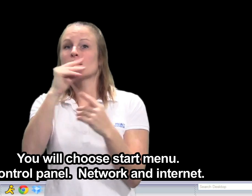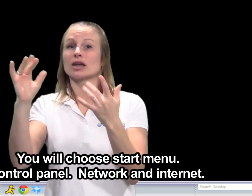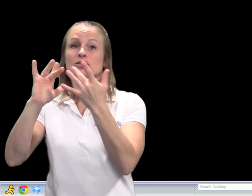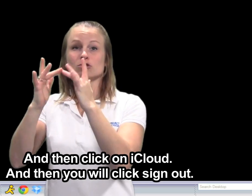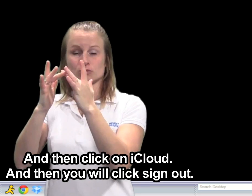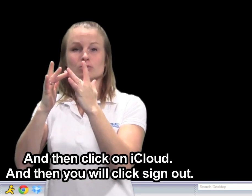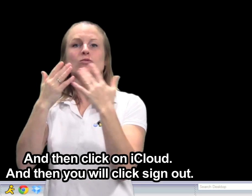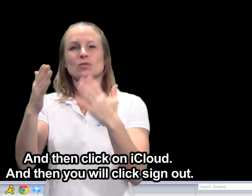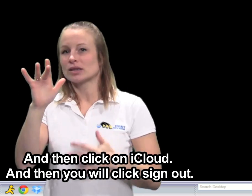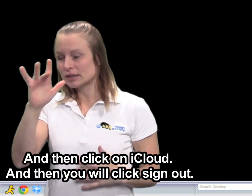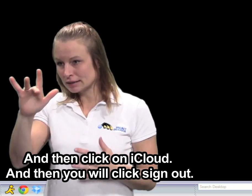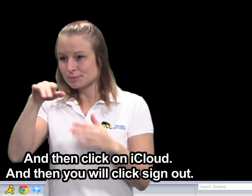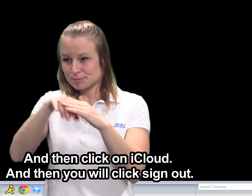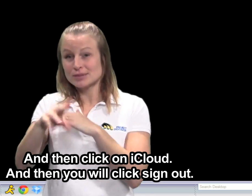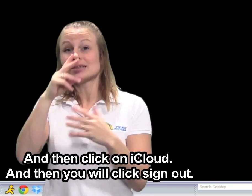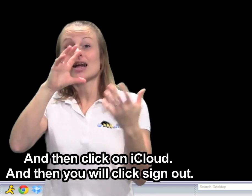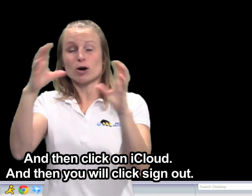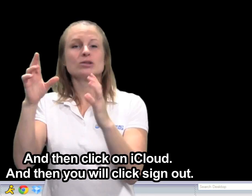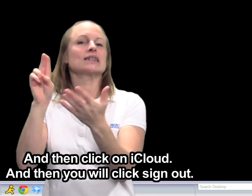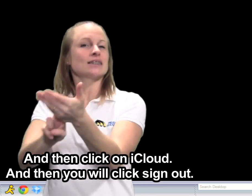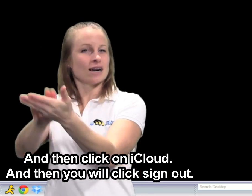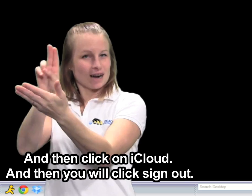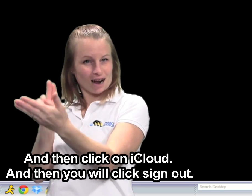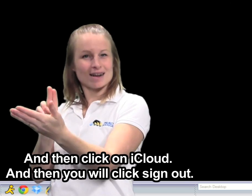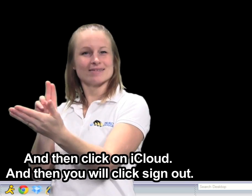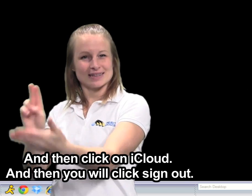and then click on iCloud. And then you'll click sign out.